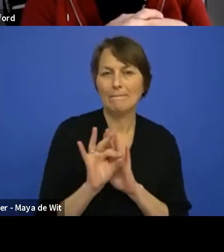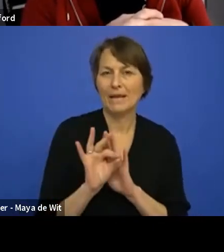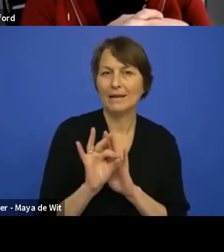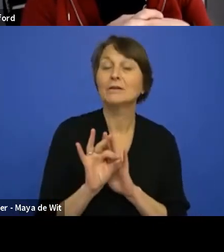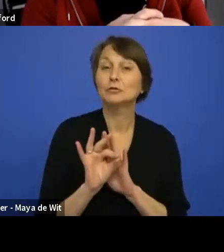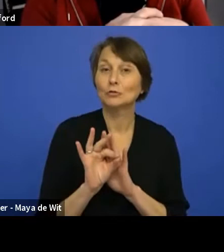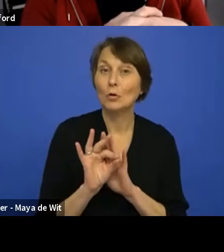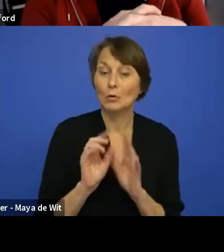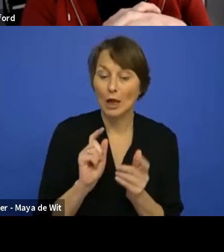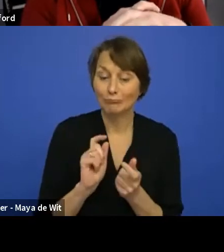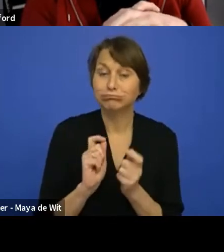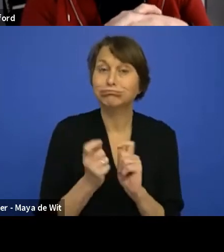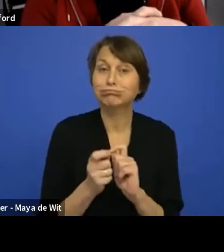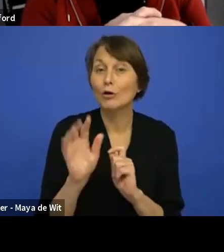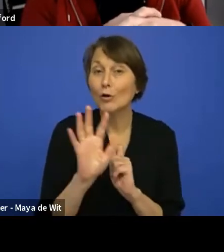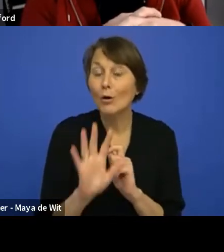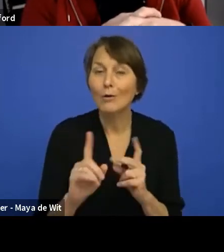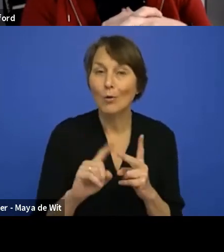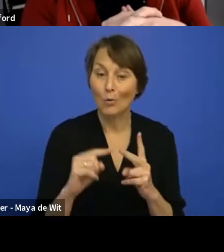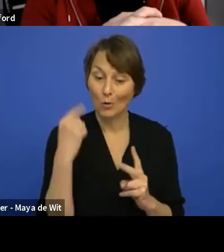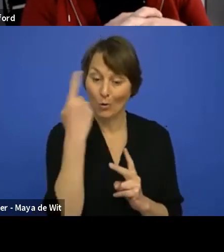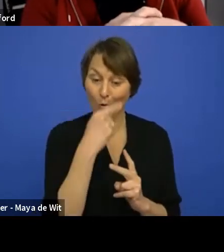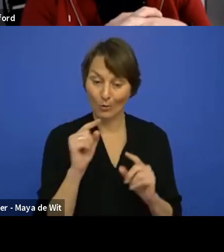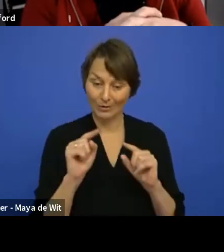even the look of a button to serve that purpose.